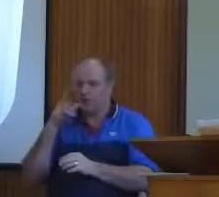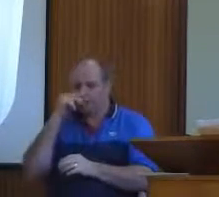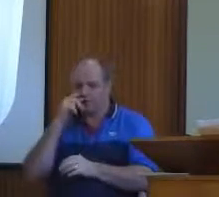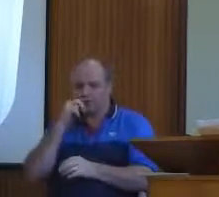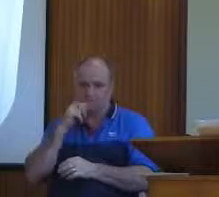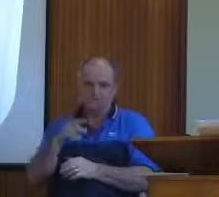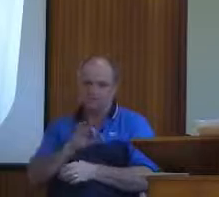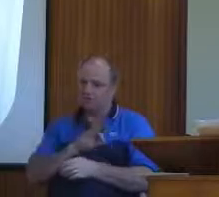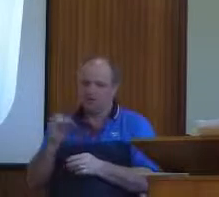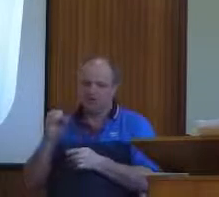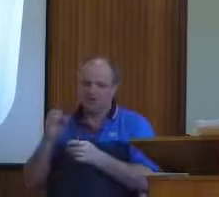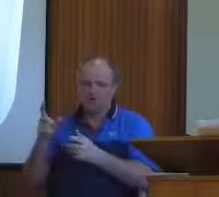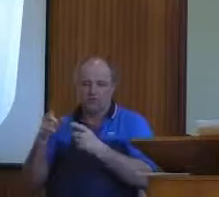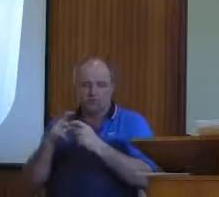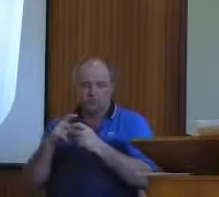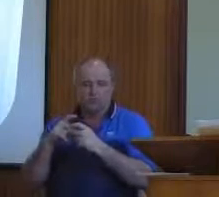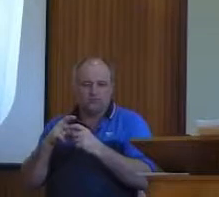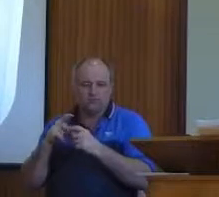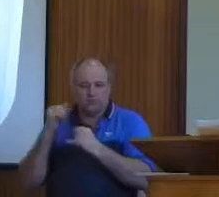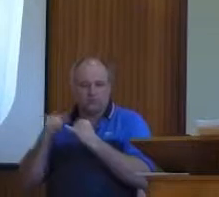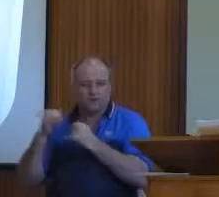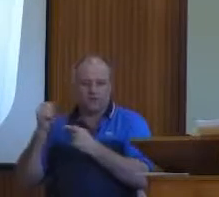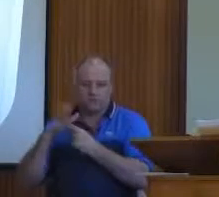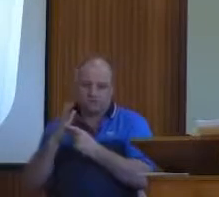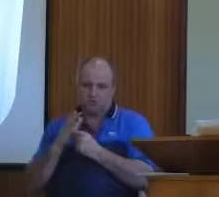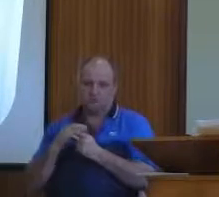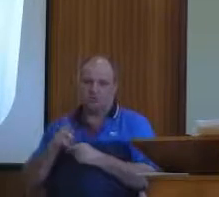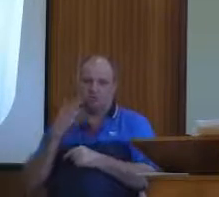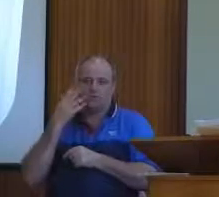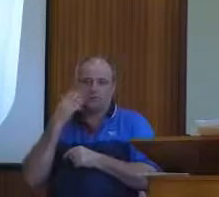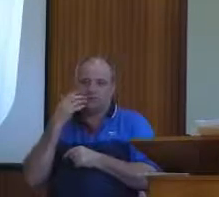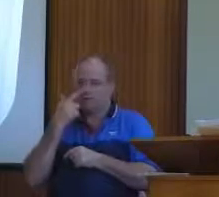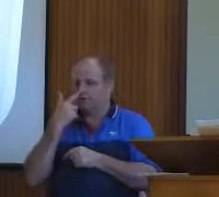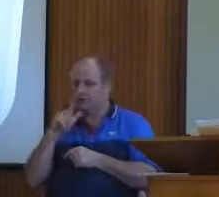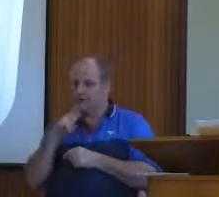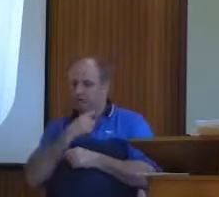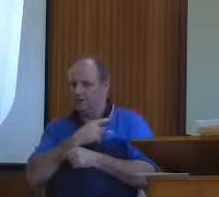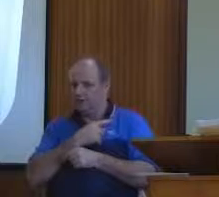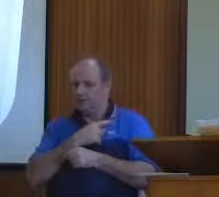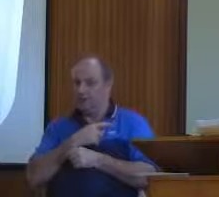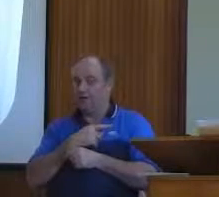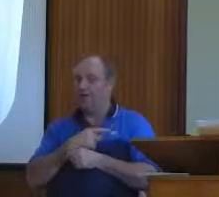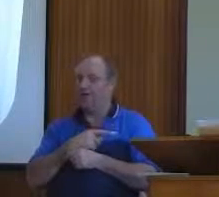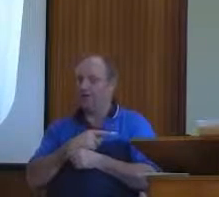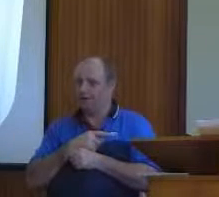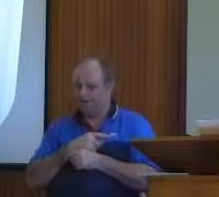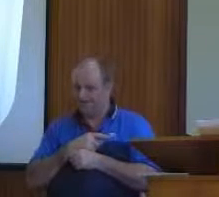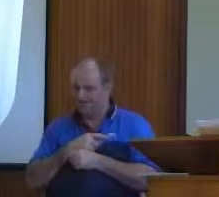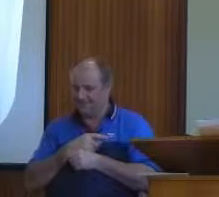close the way I feel at the moment. I've been viciously attacked by a horrible virus. Not